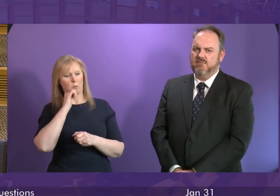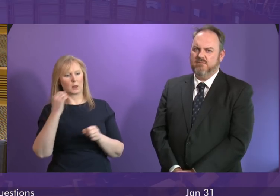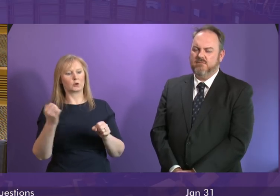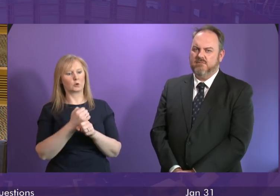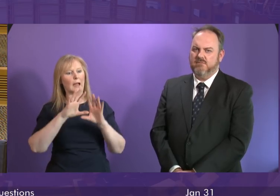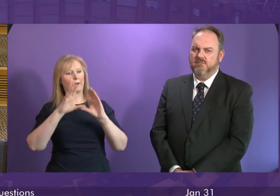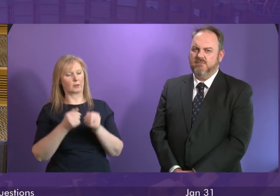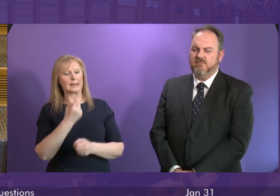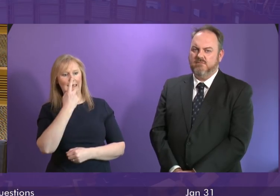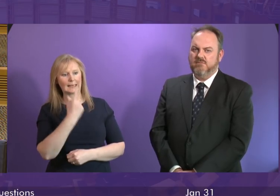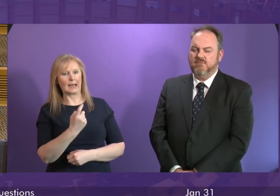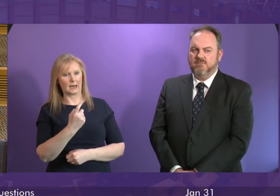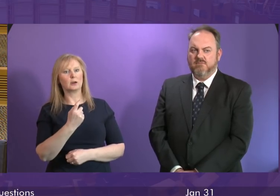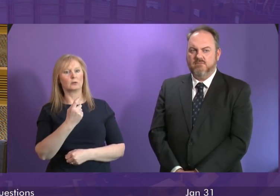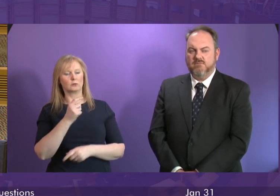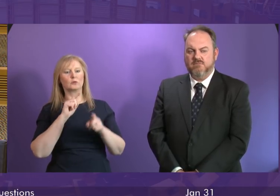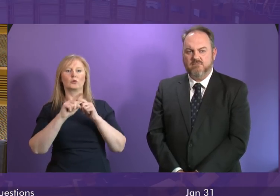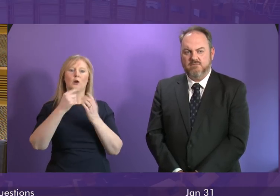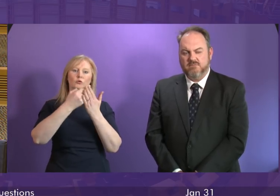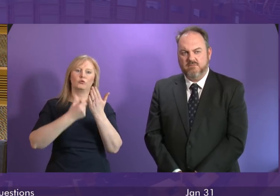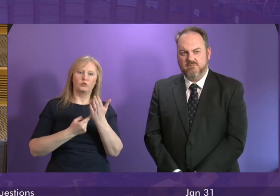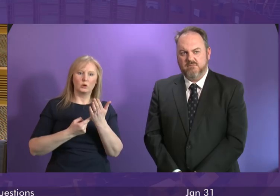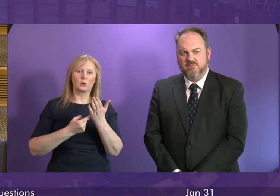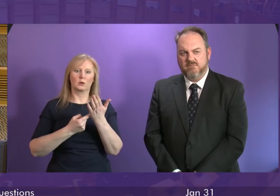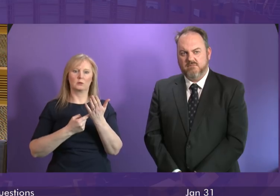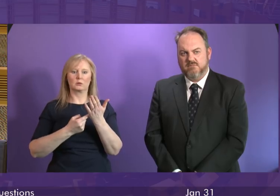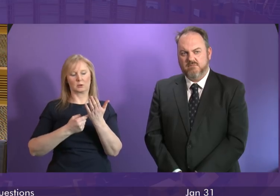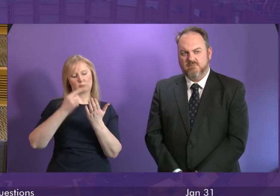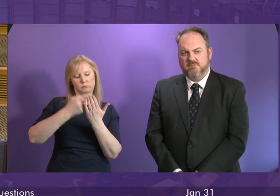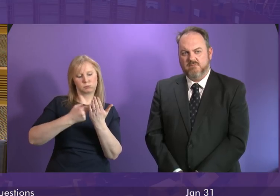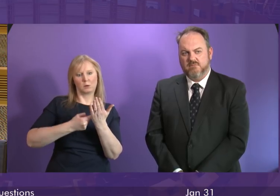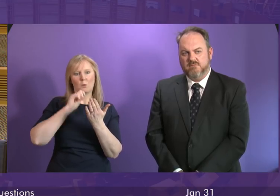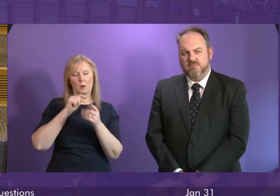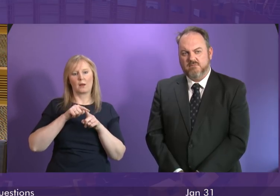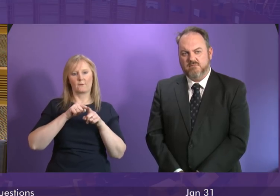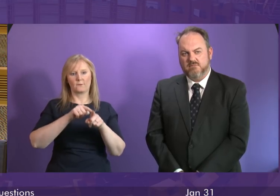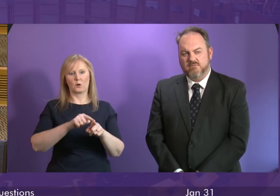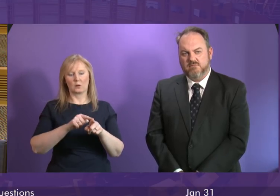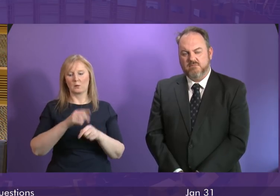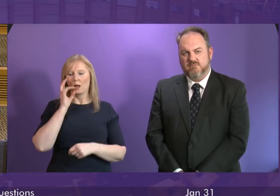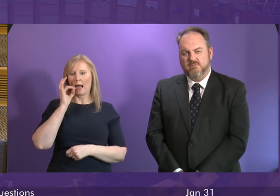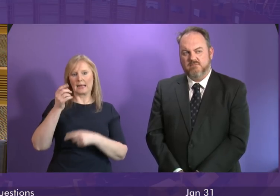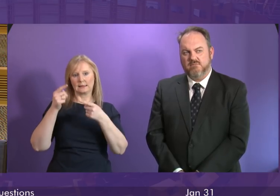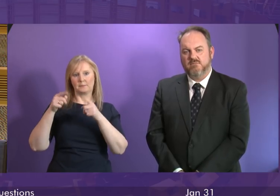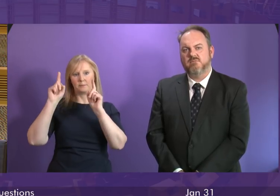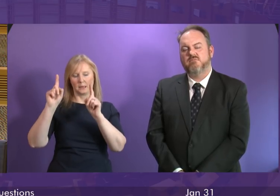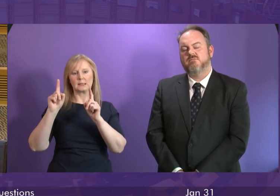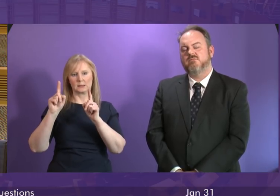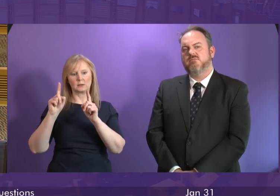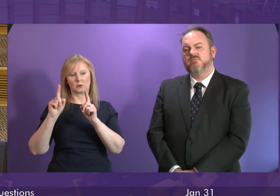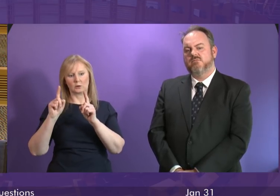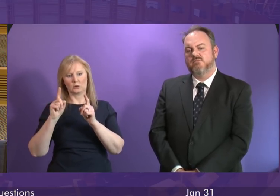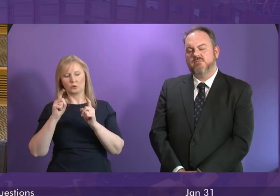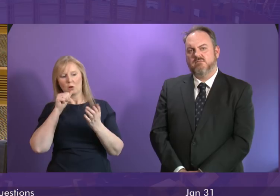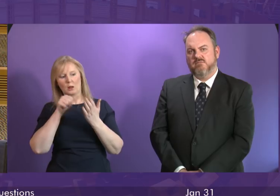to ensure that all rules and regulations are properly being adhered to and I will ask the minister as I said a moment ago to